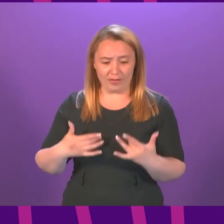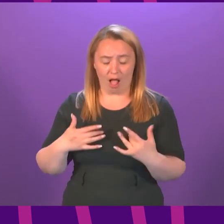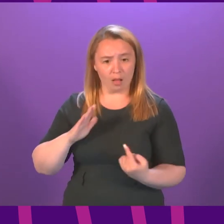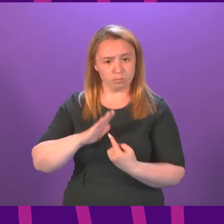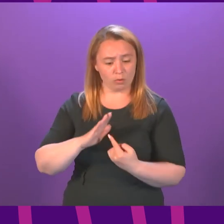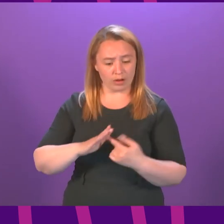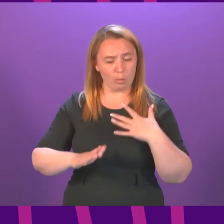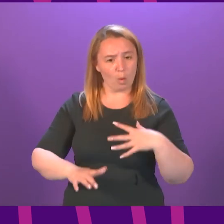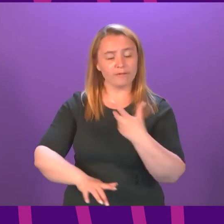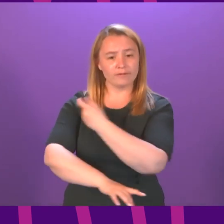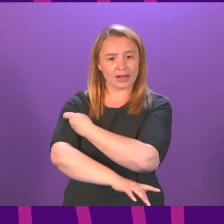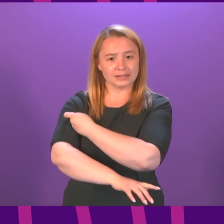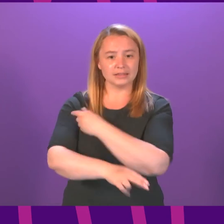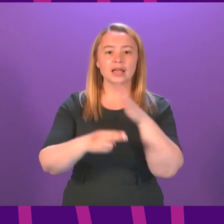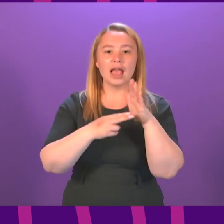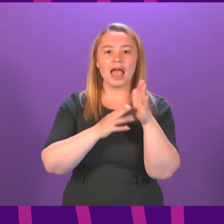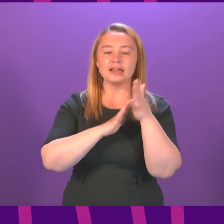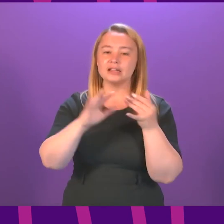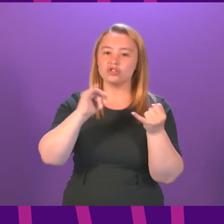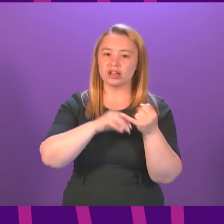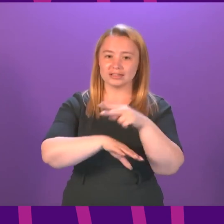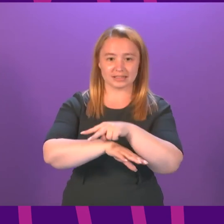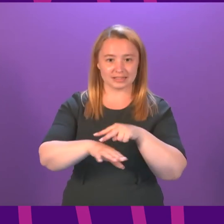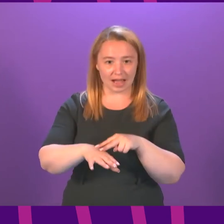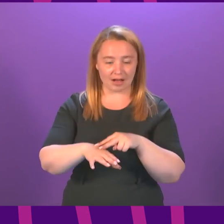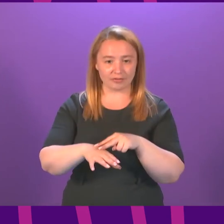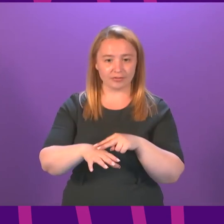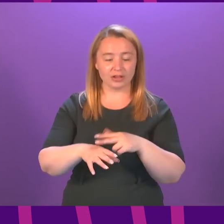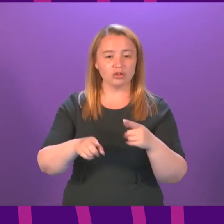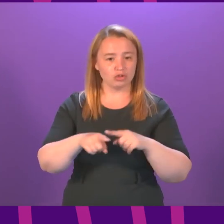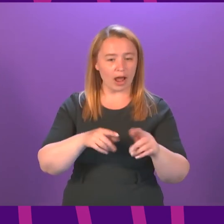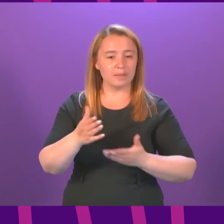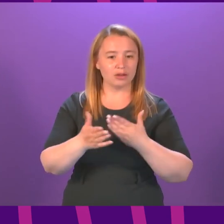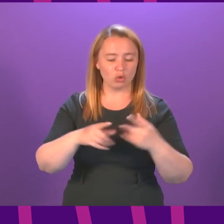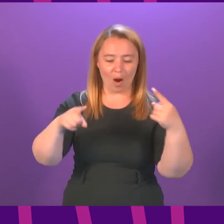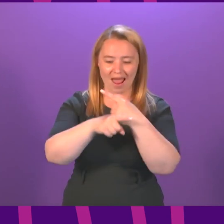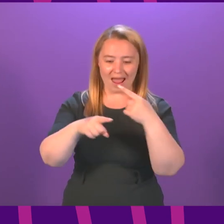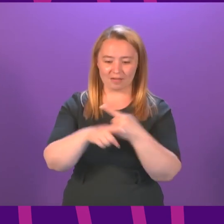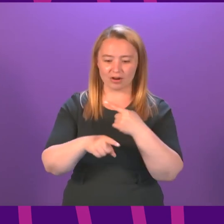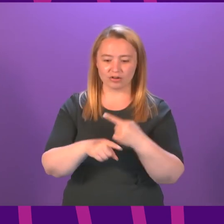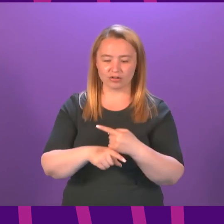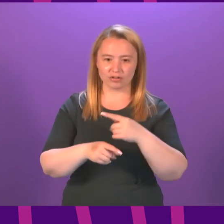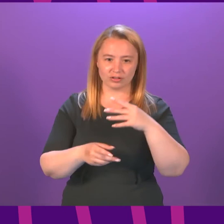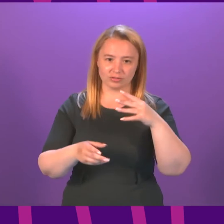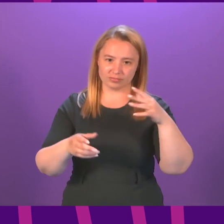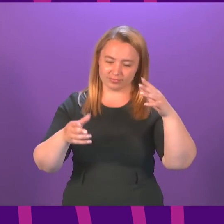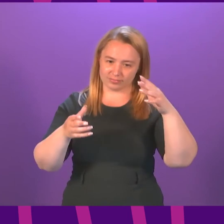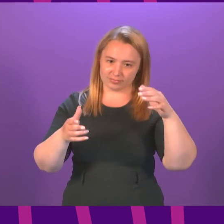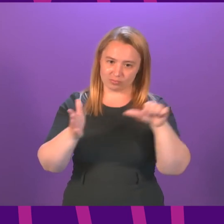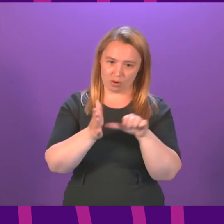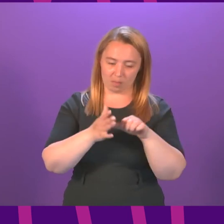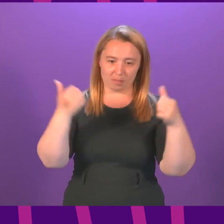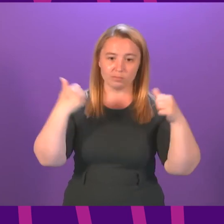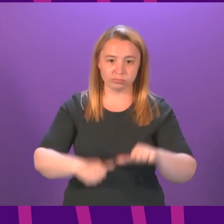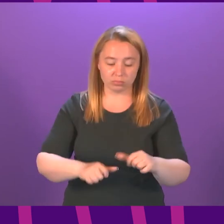vaccinated NHS staff work to absolutely minimise any errors in recording and also work to rectify